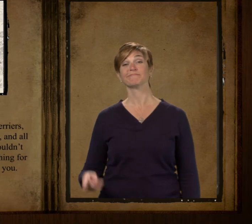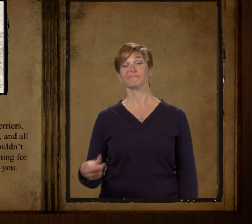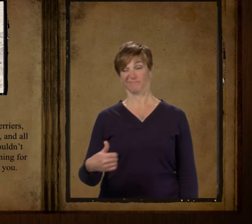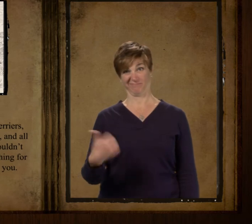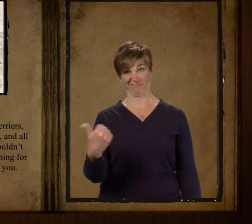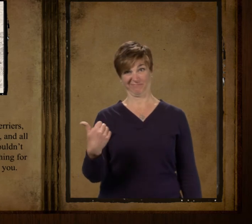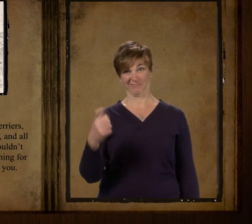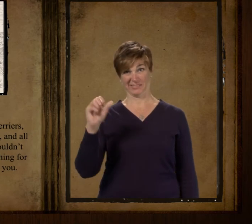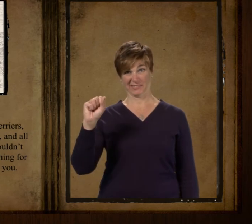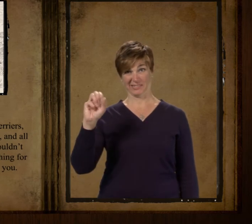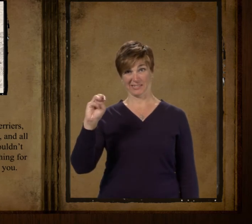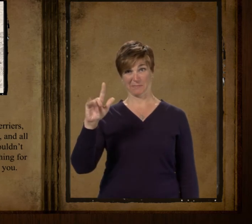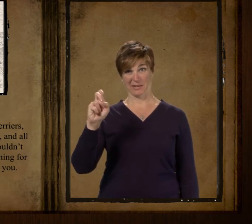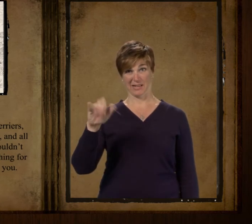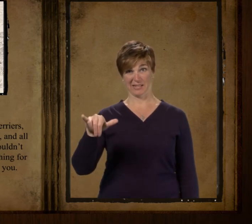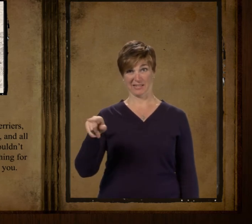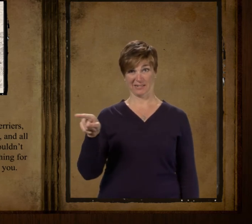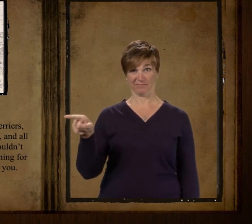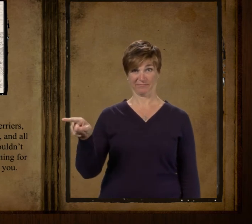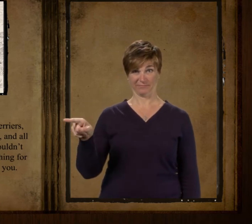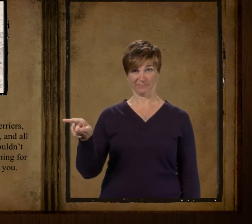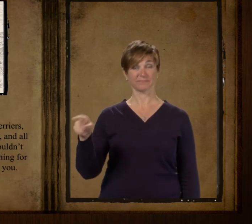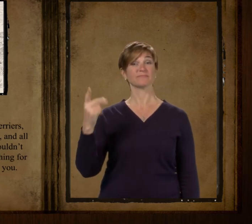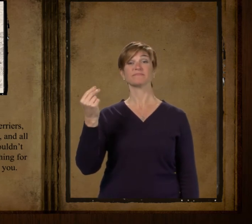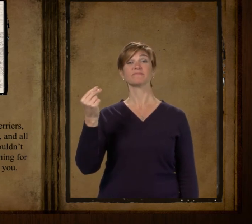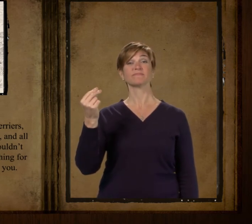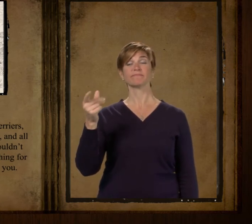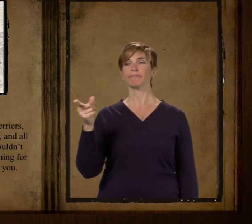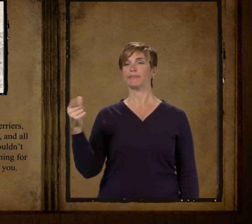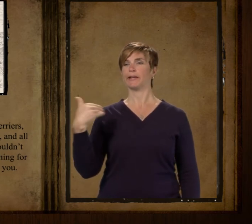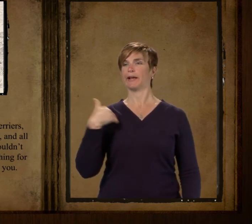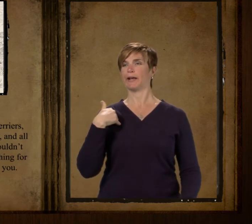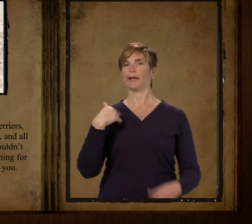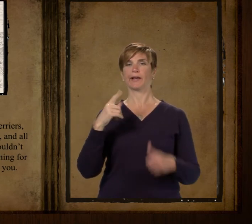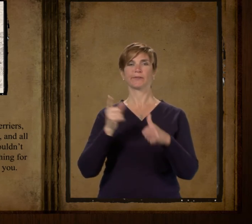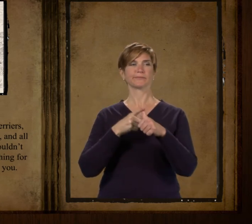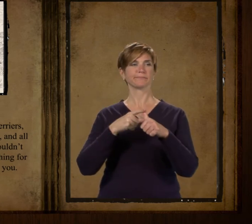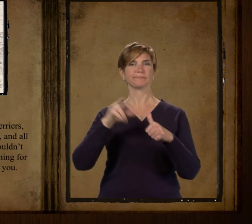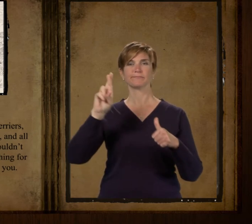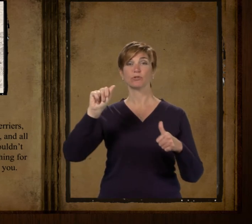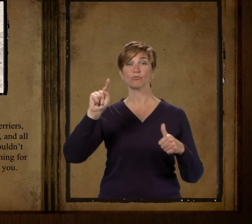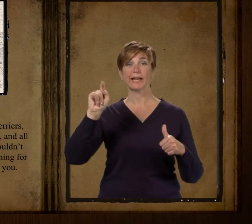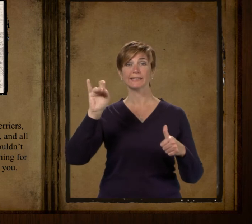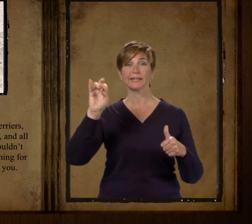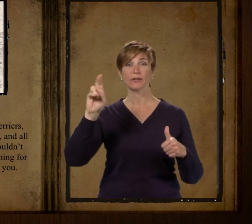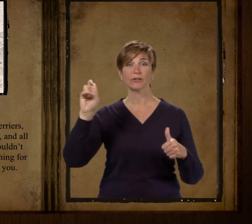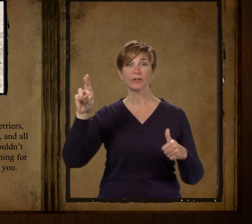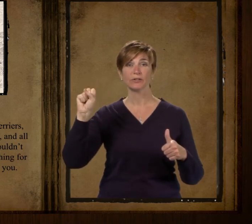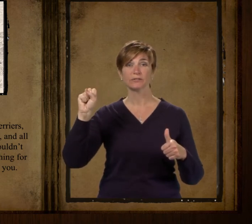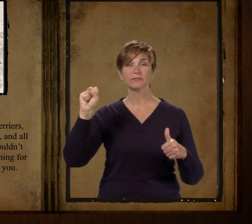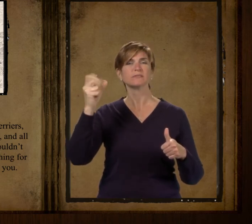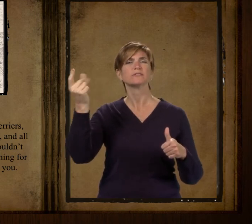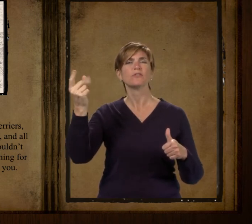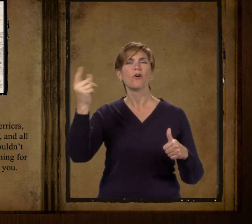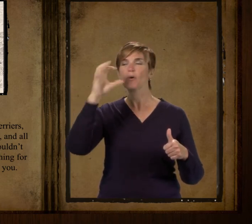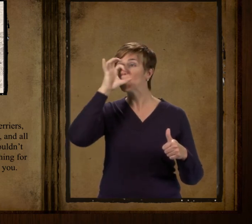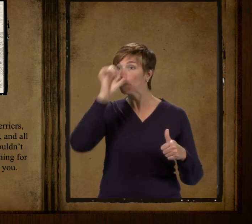well this year smiley had rat terriers and chicken cocks and tom cats